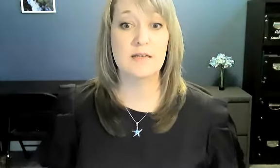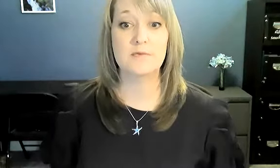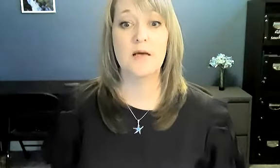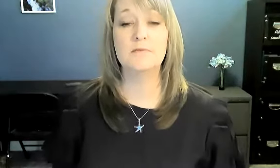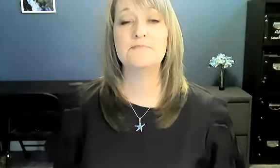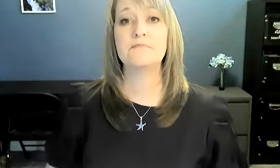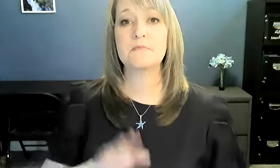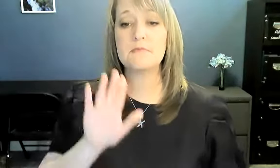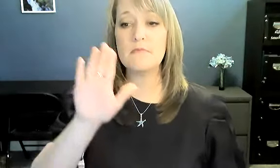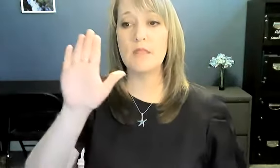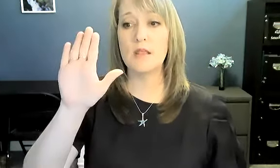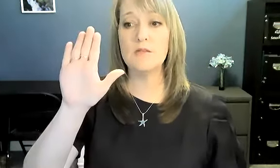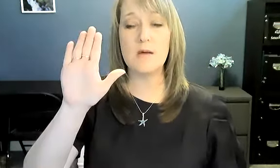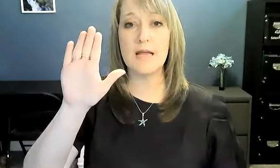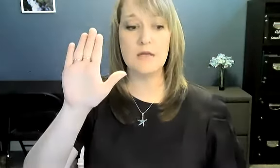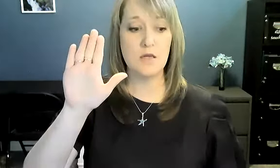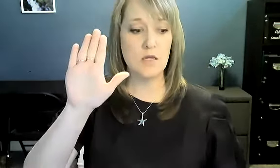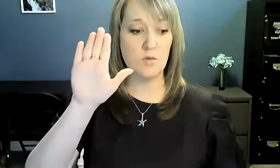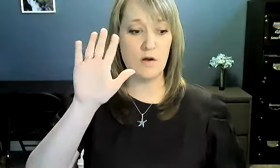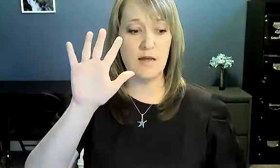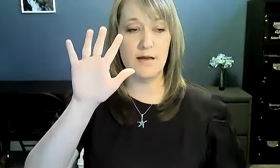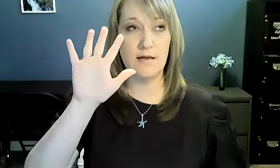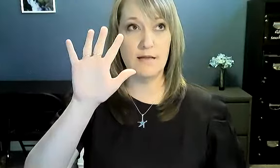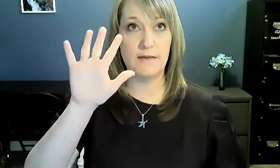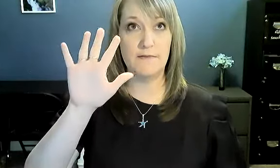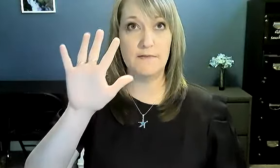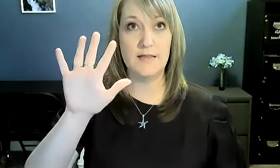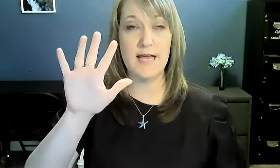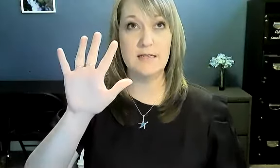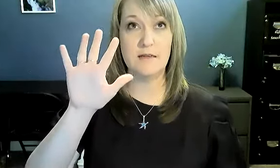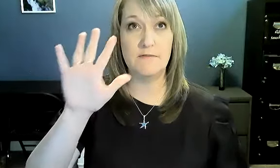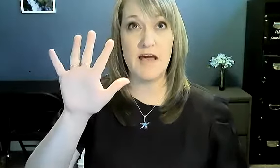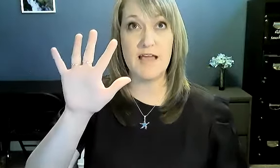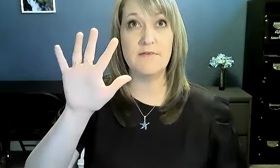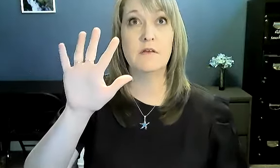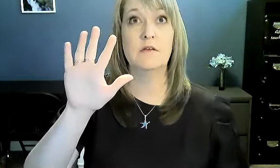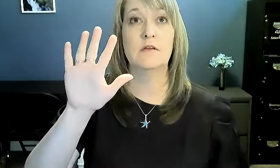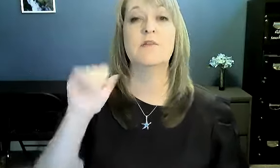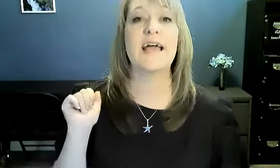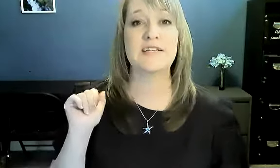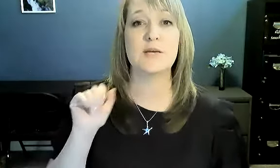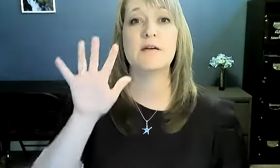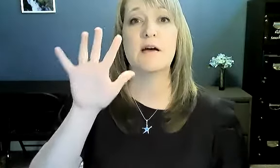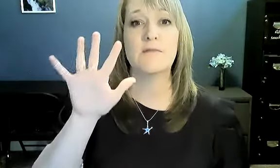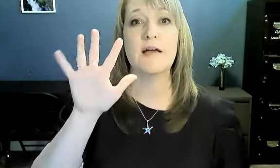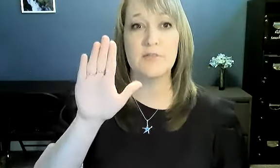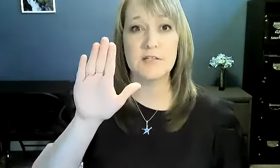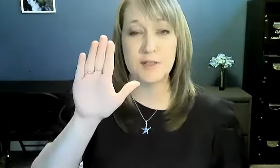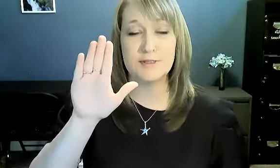as well. Either way, you want, like, a flat, a five, a flat handshape. A five that's closed.